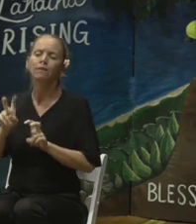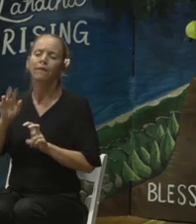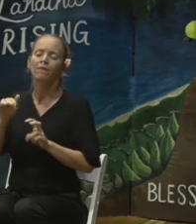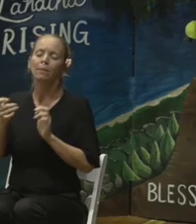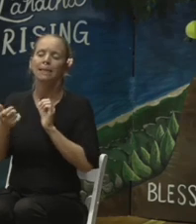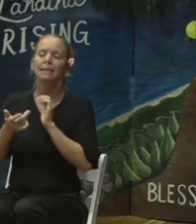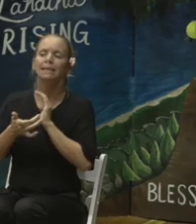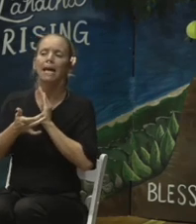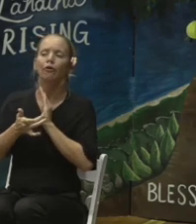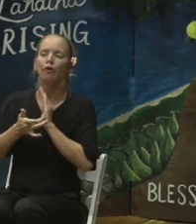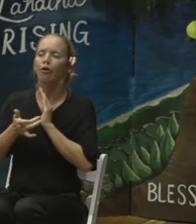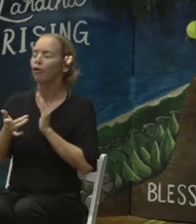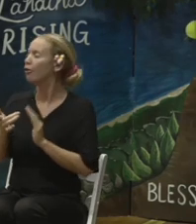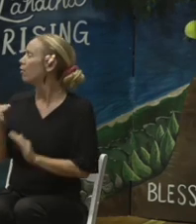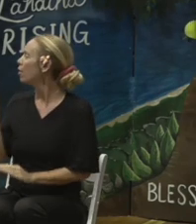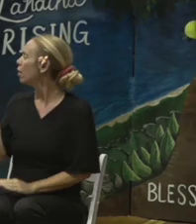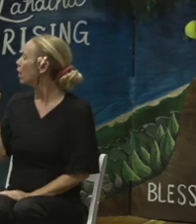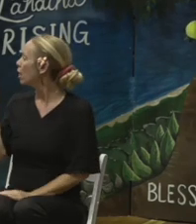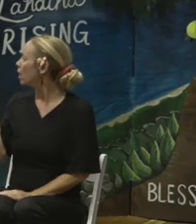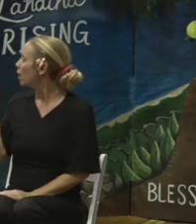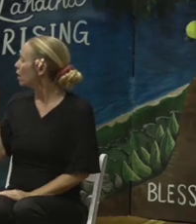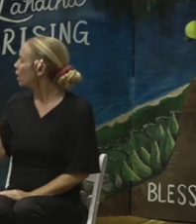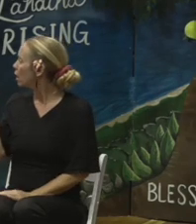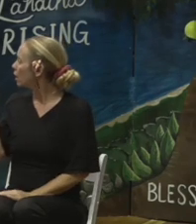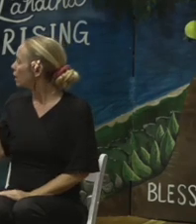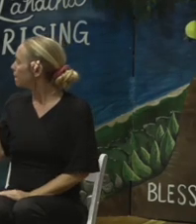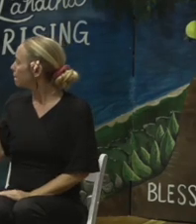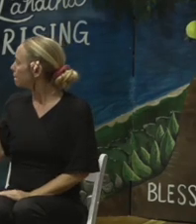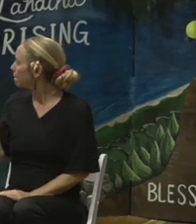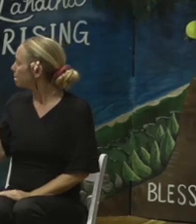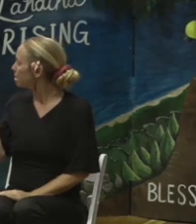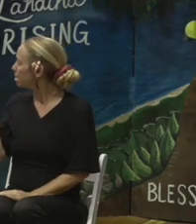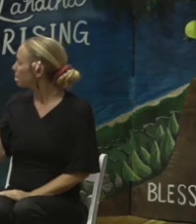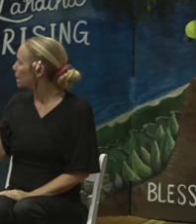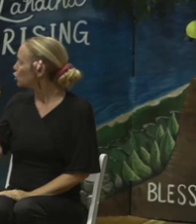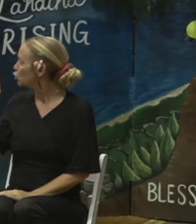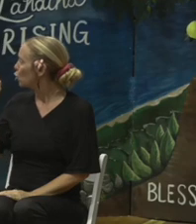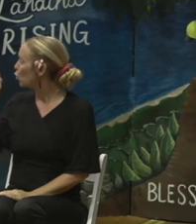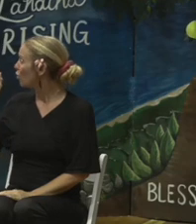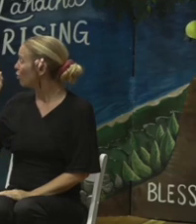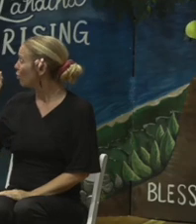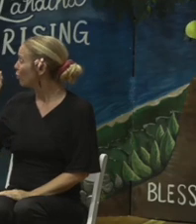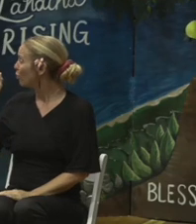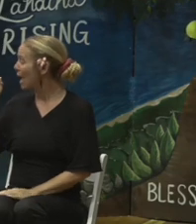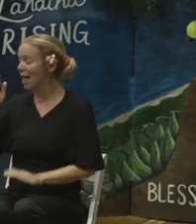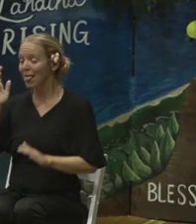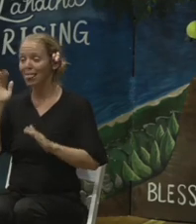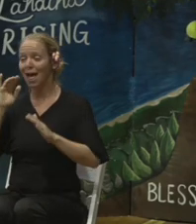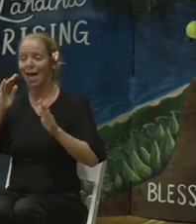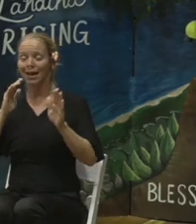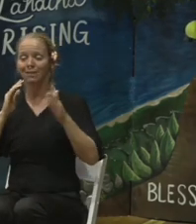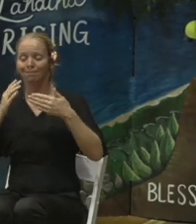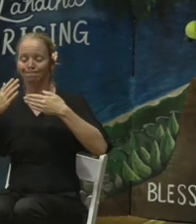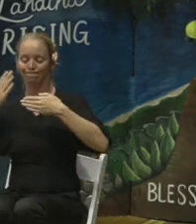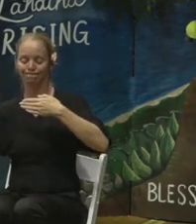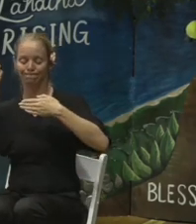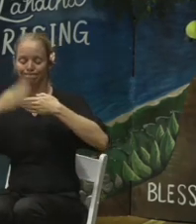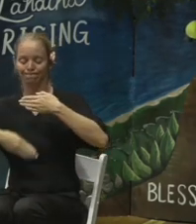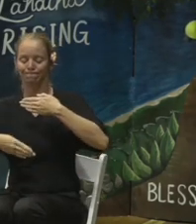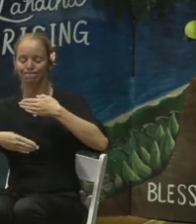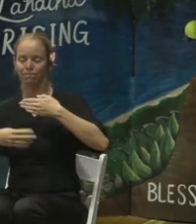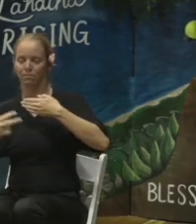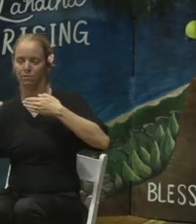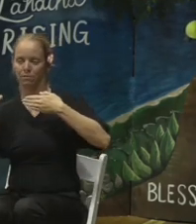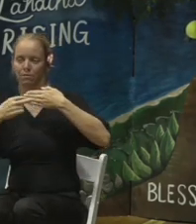cutaway version of what a proposed landfill would look like. So as you can see here, this shaded area